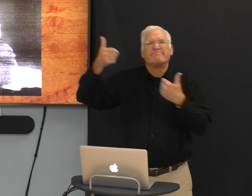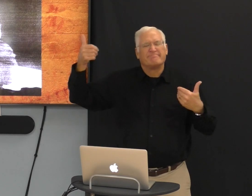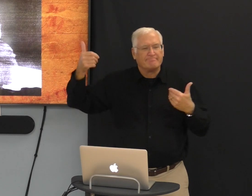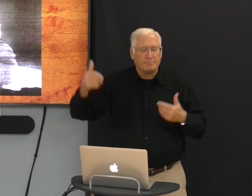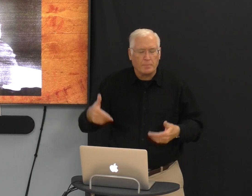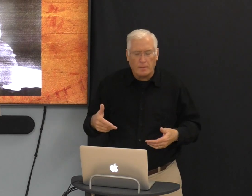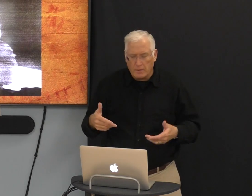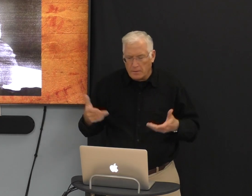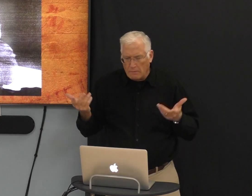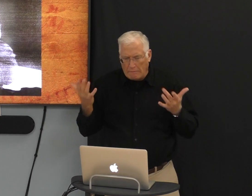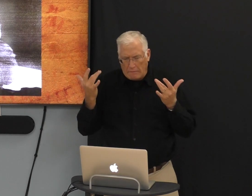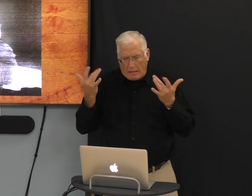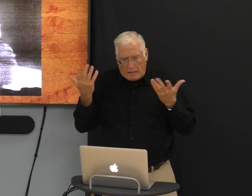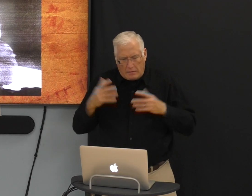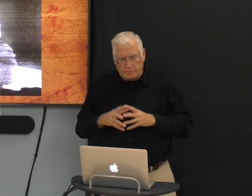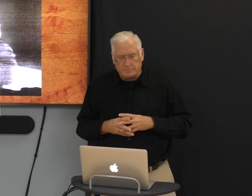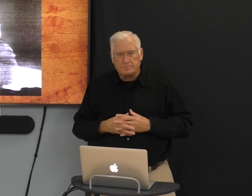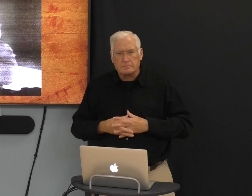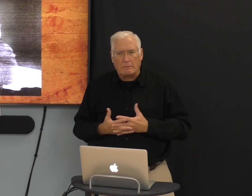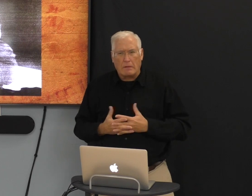But somehow or another, we've been separated.